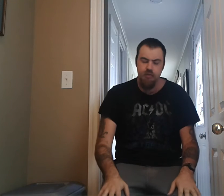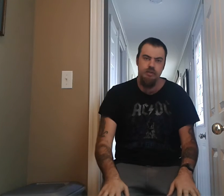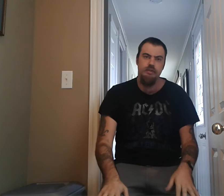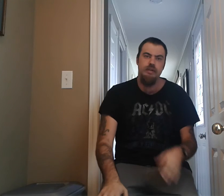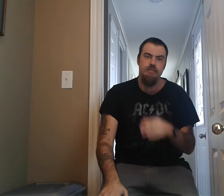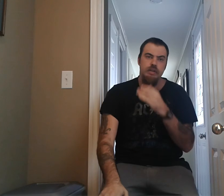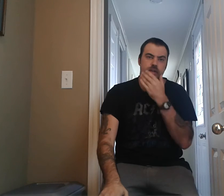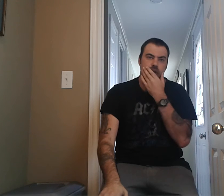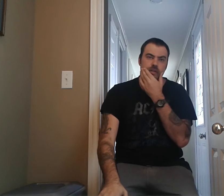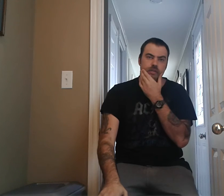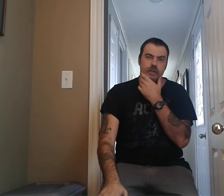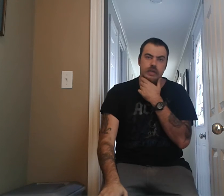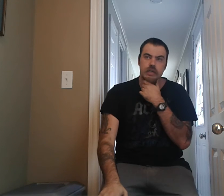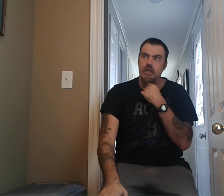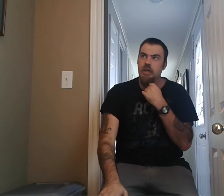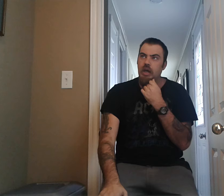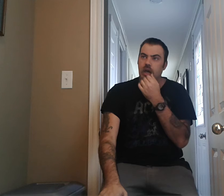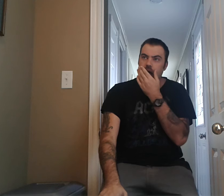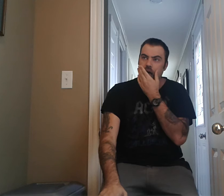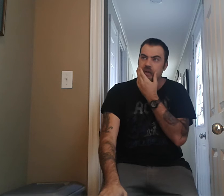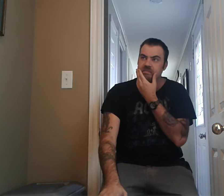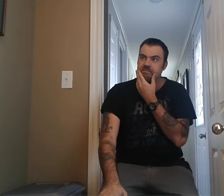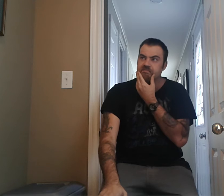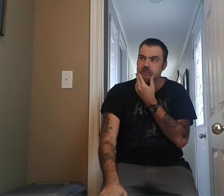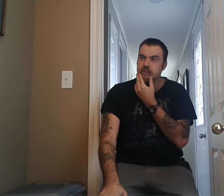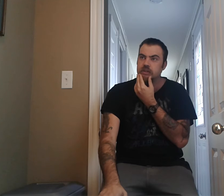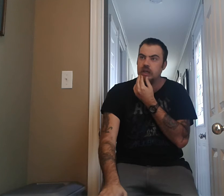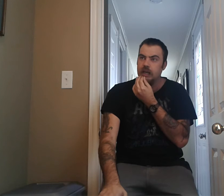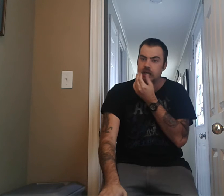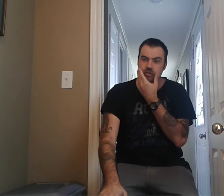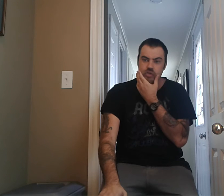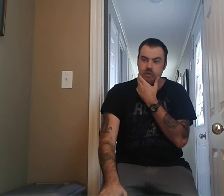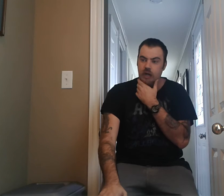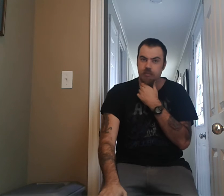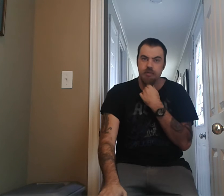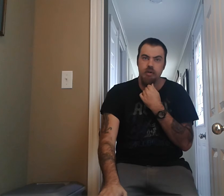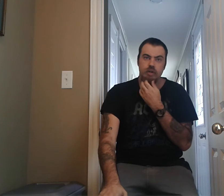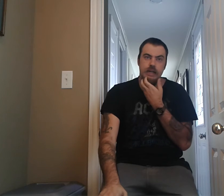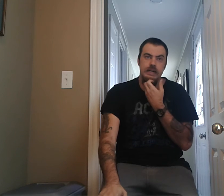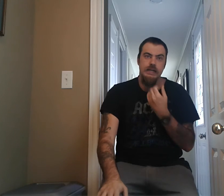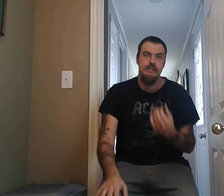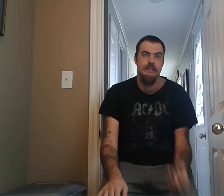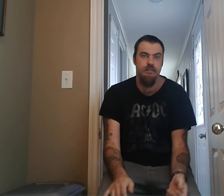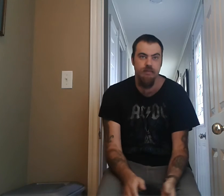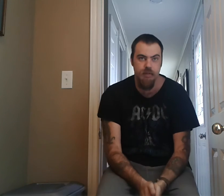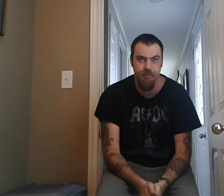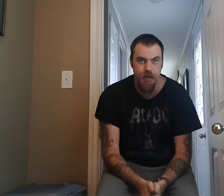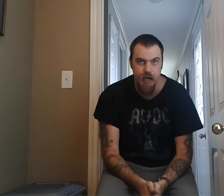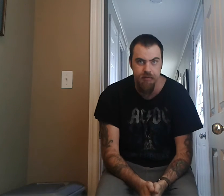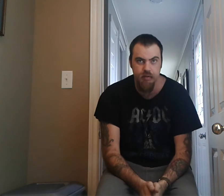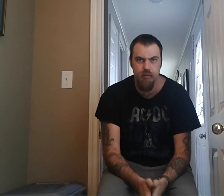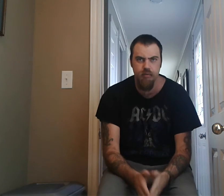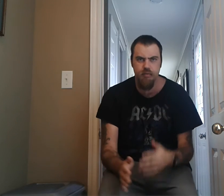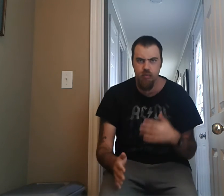73, um, and then two albums out in 1975. So it was quite,